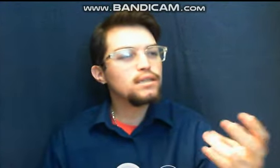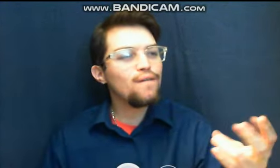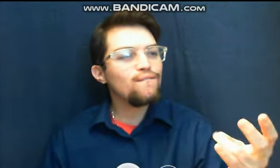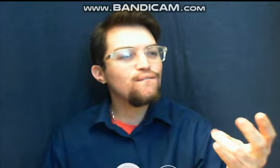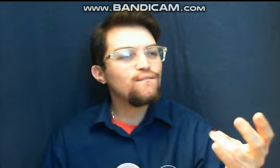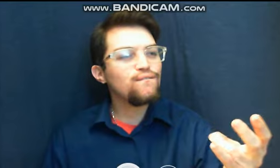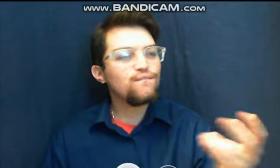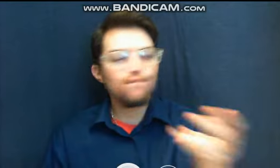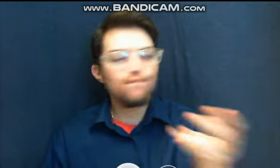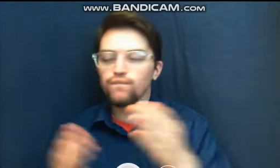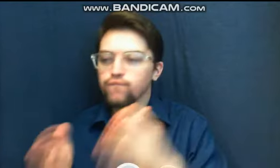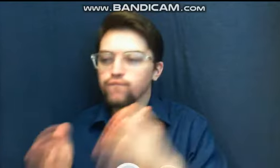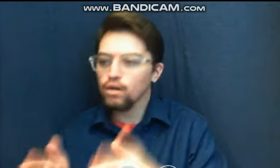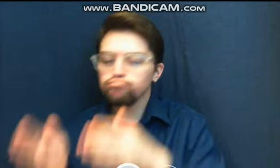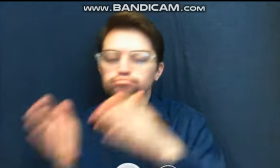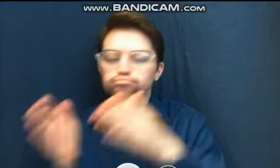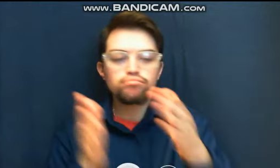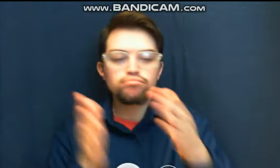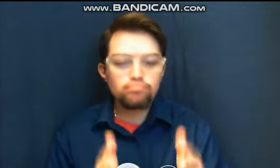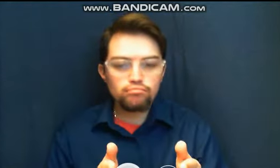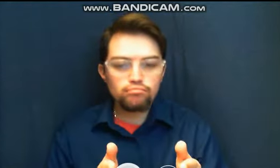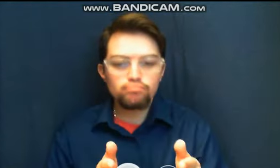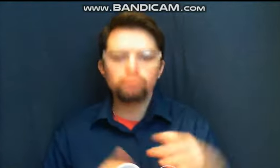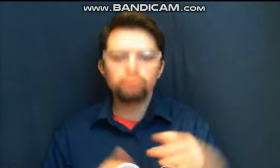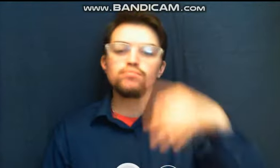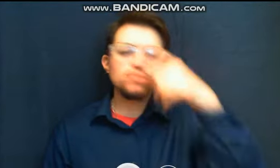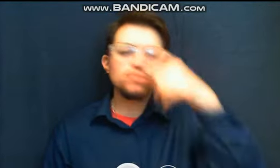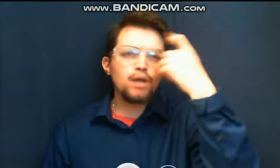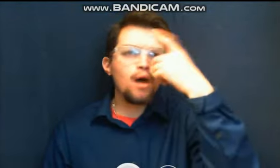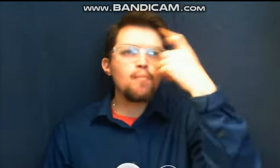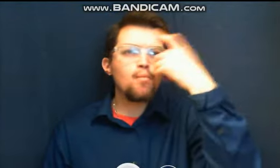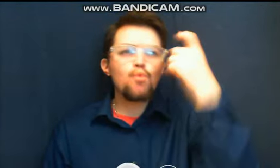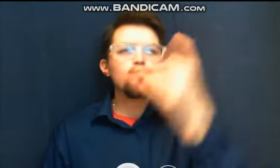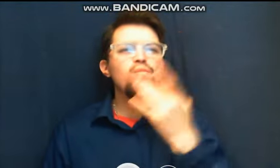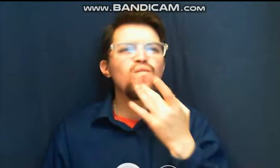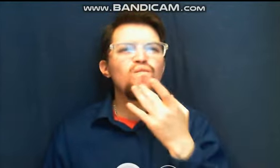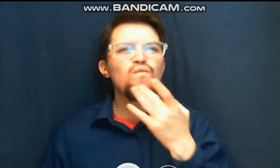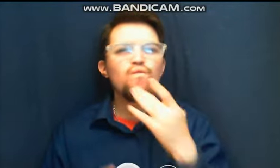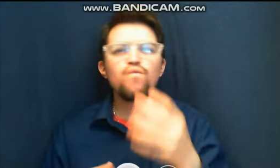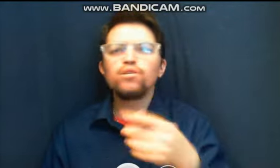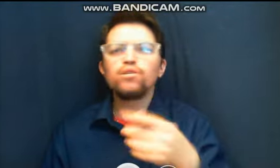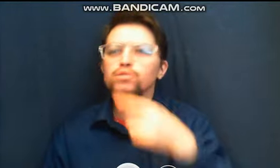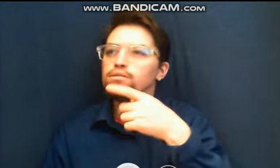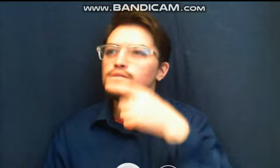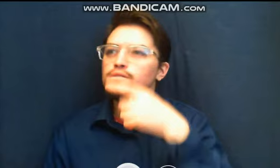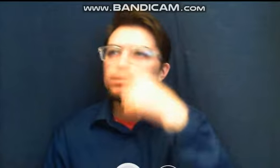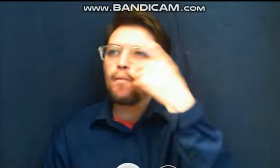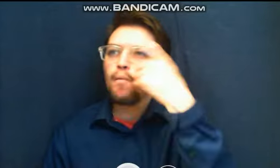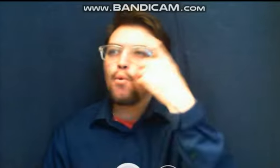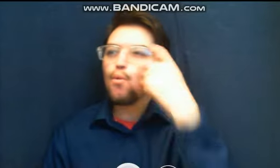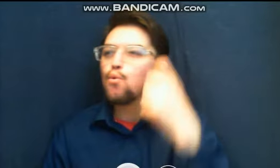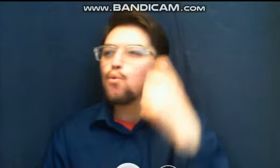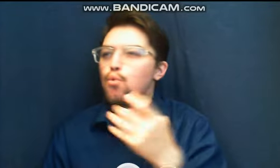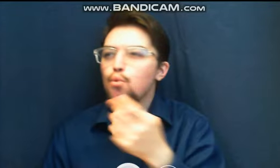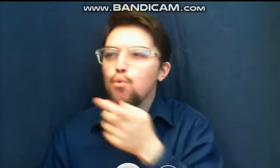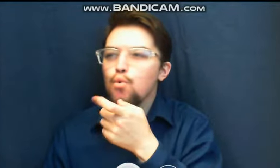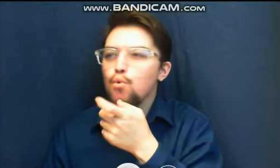summer, who likes summer the best, 1, 2, 3, 4, 5, 6,